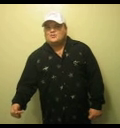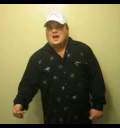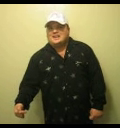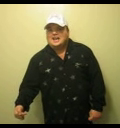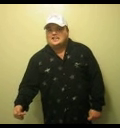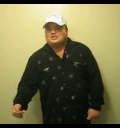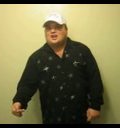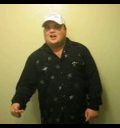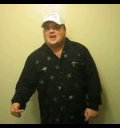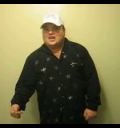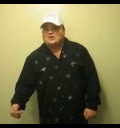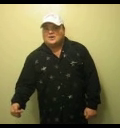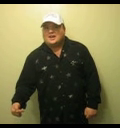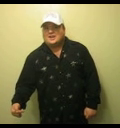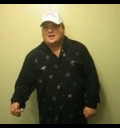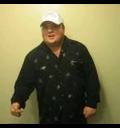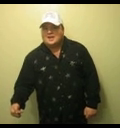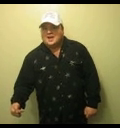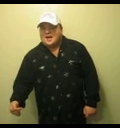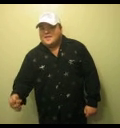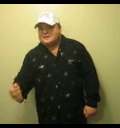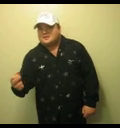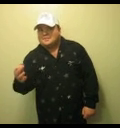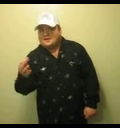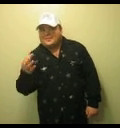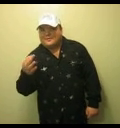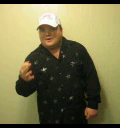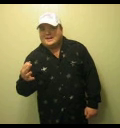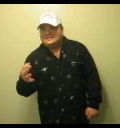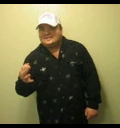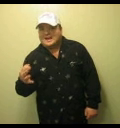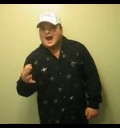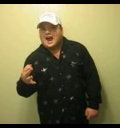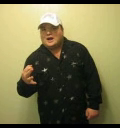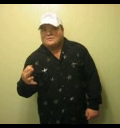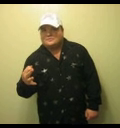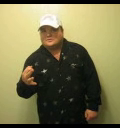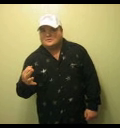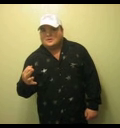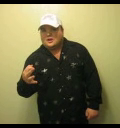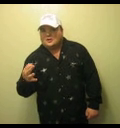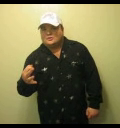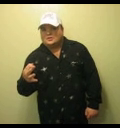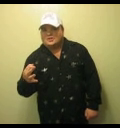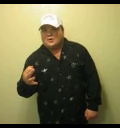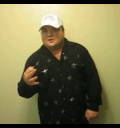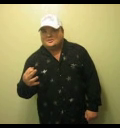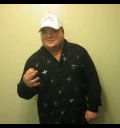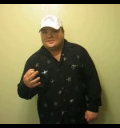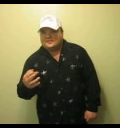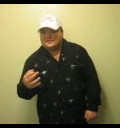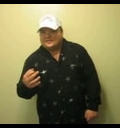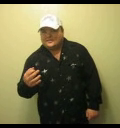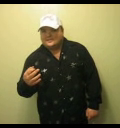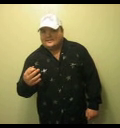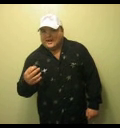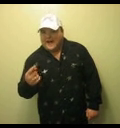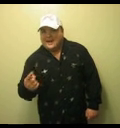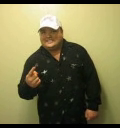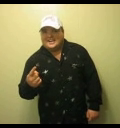Redneck Chung Hickory, there's going to be three sounds, Luchadors. Us